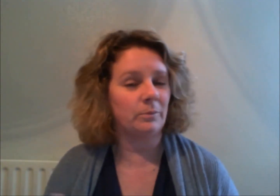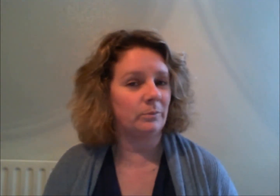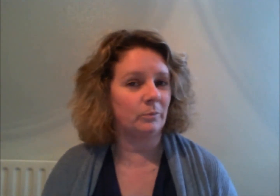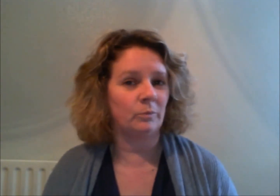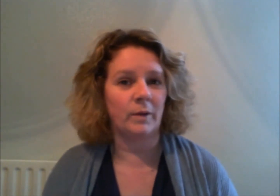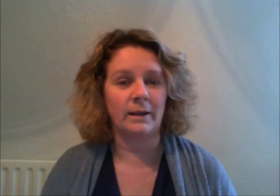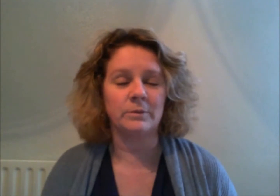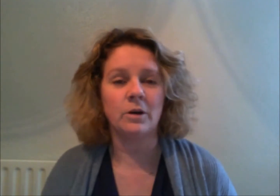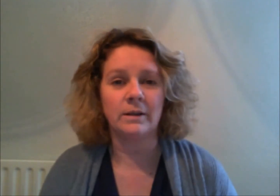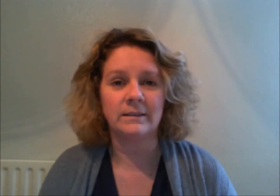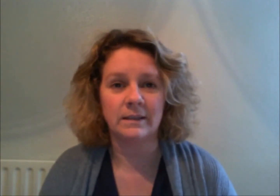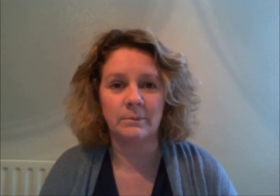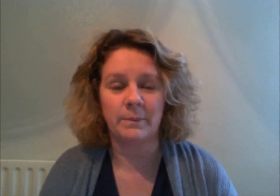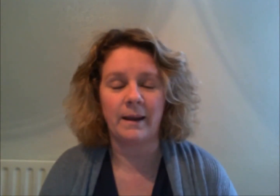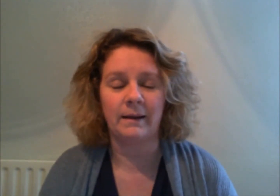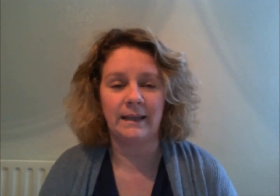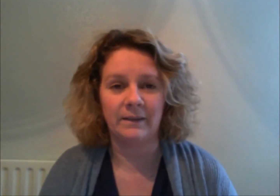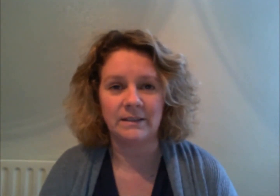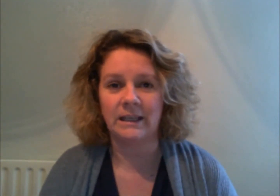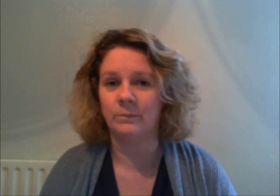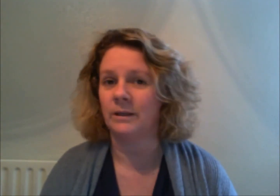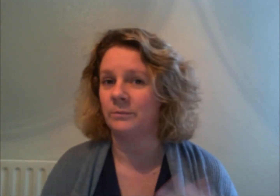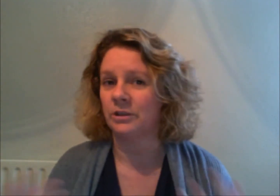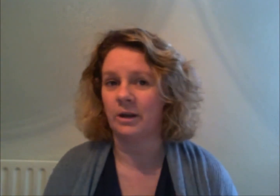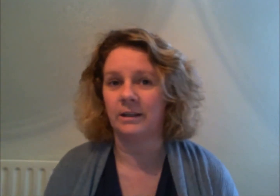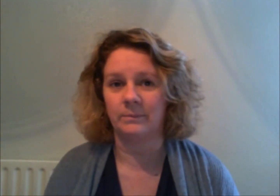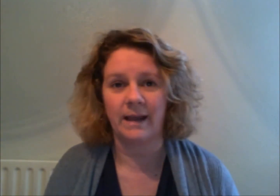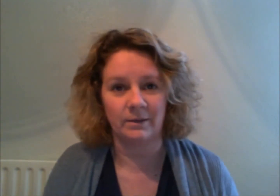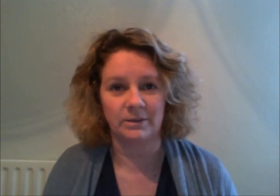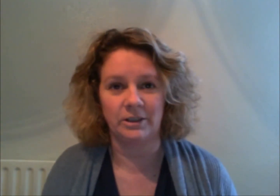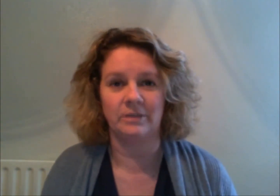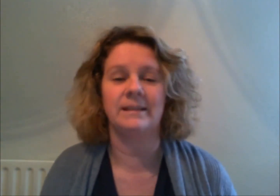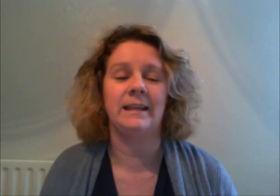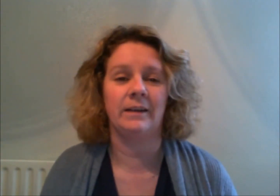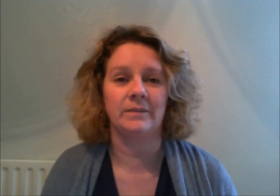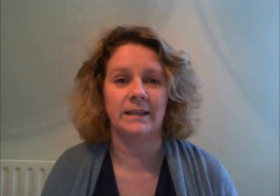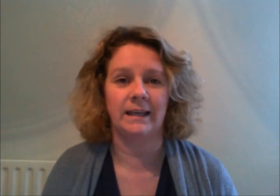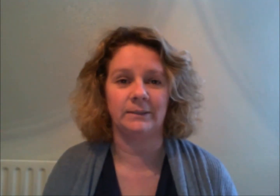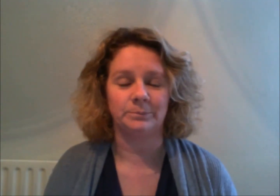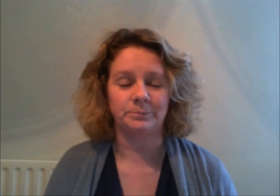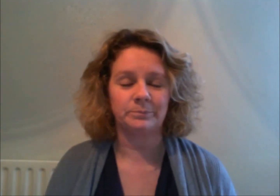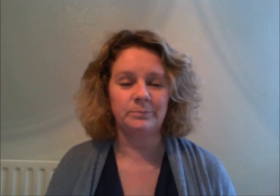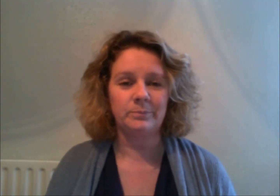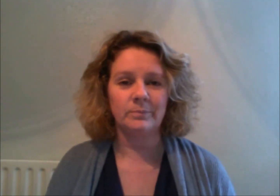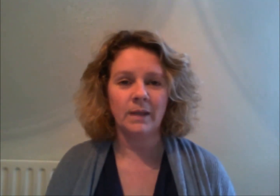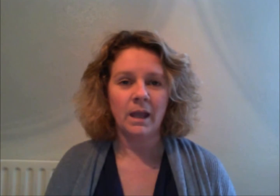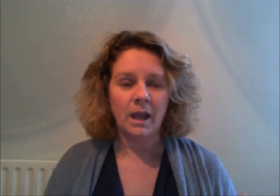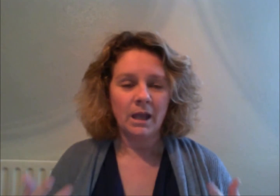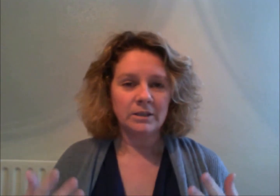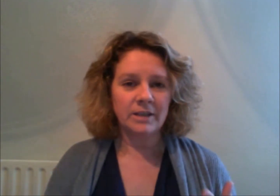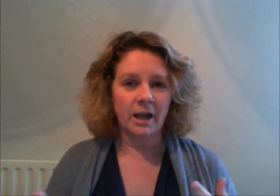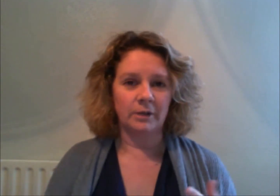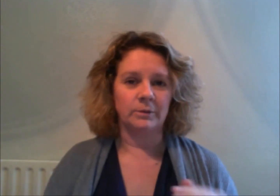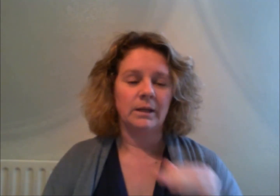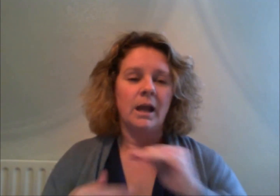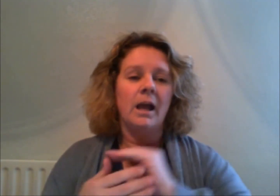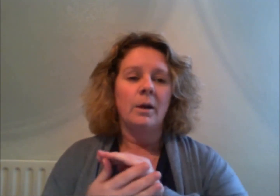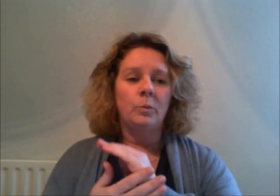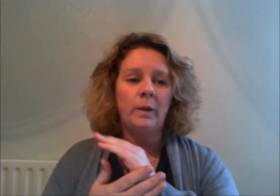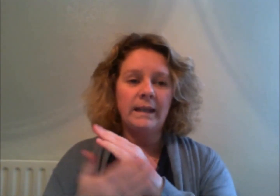when I'm talking to them about EFT and when I'm showing how to use EFT so we